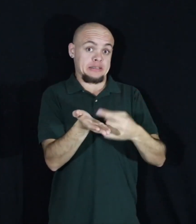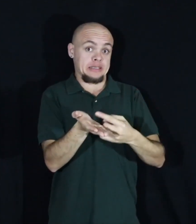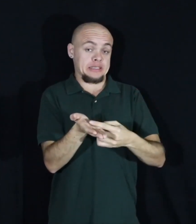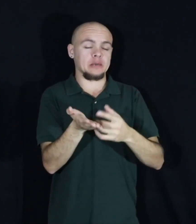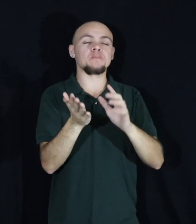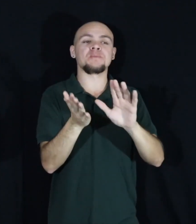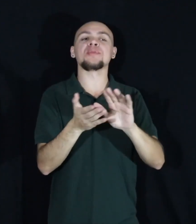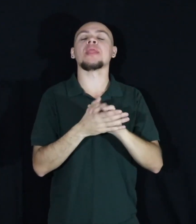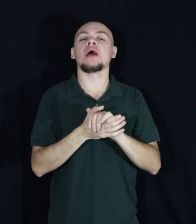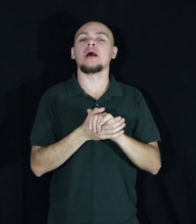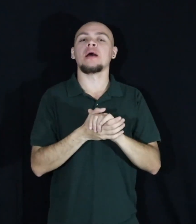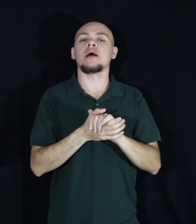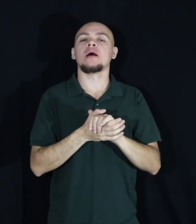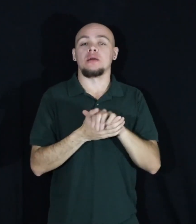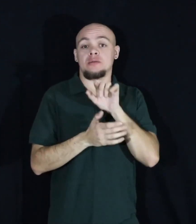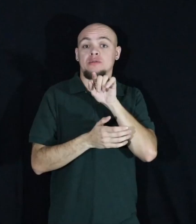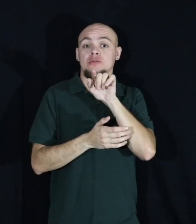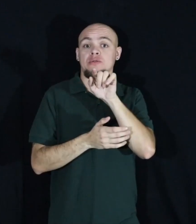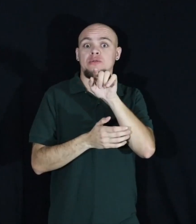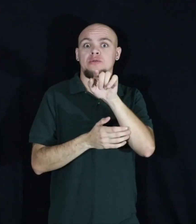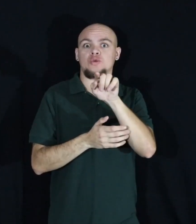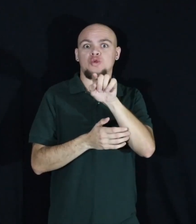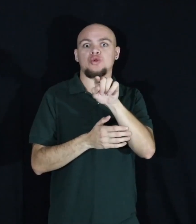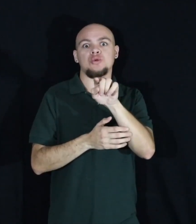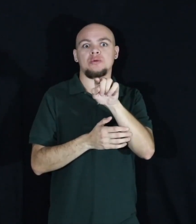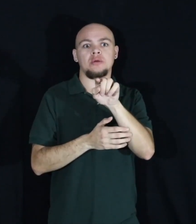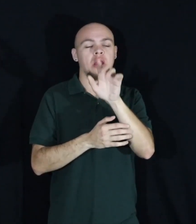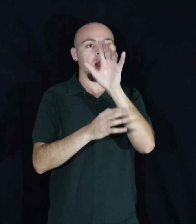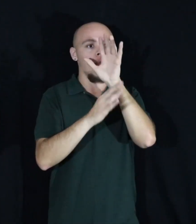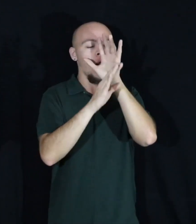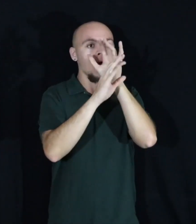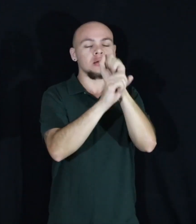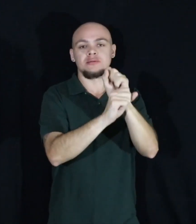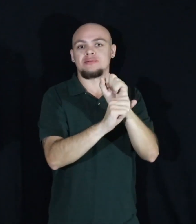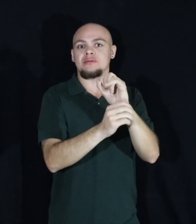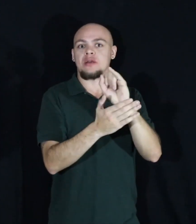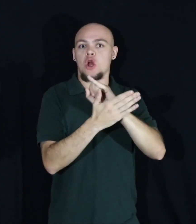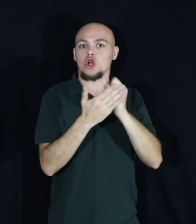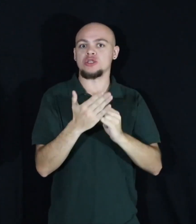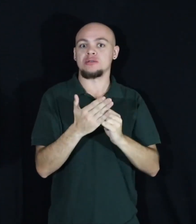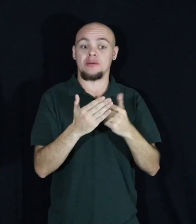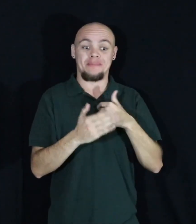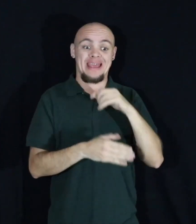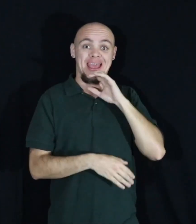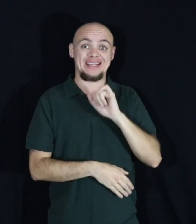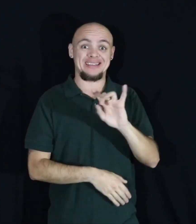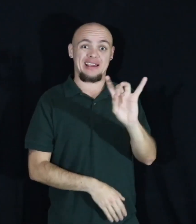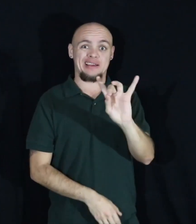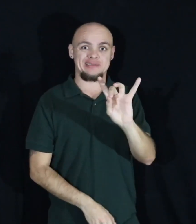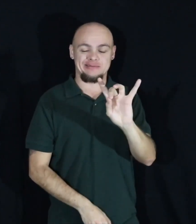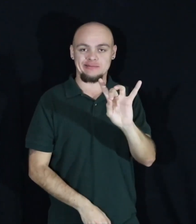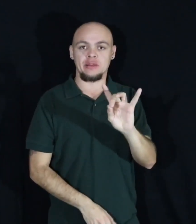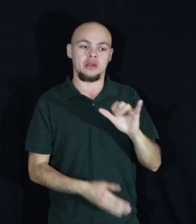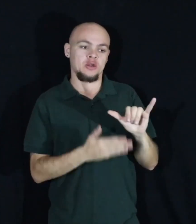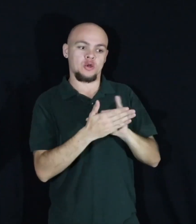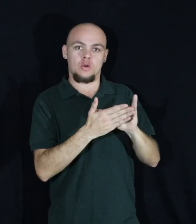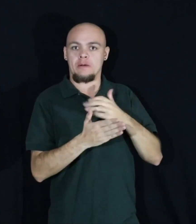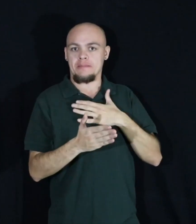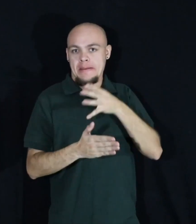this evening is how you can get infected by the art bug. I was eight years old. I was in New York with my